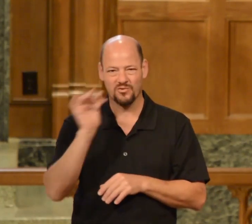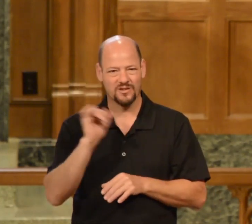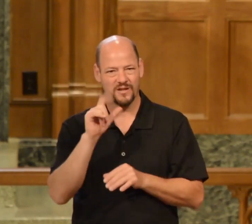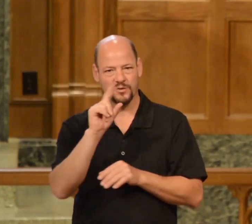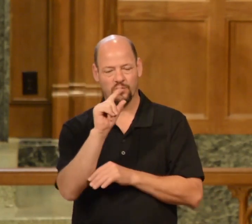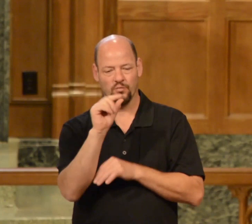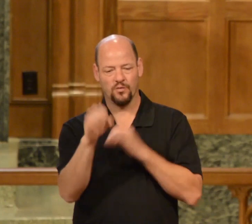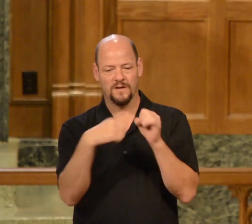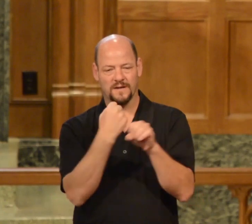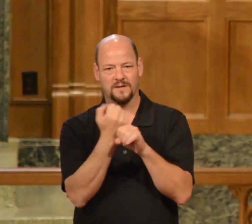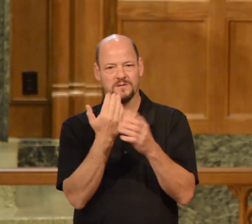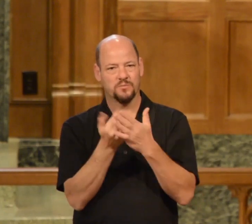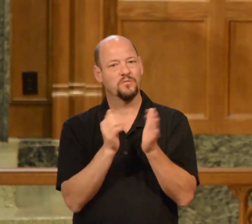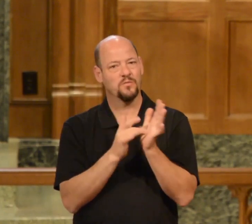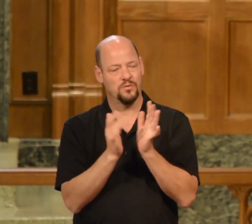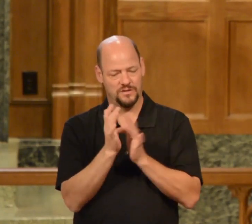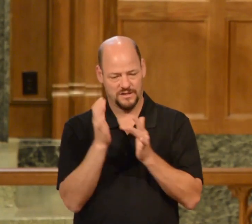born.